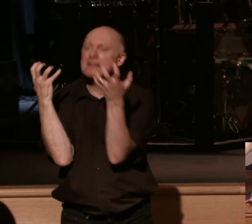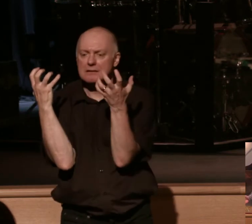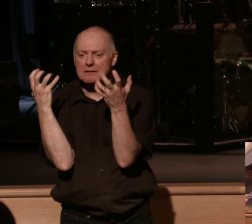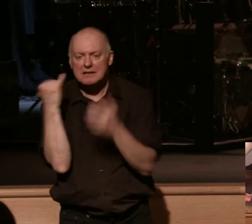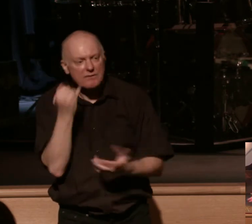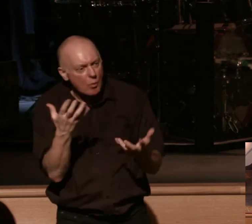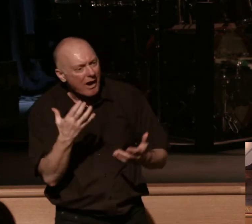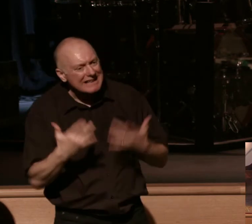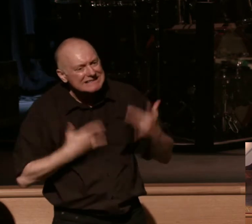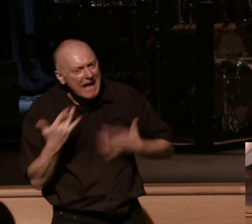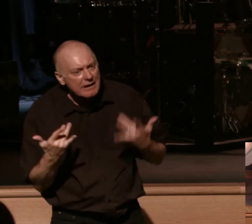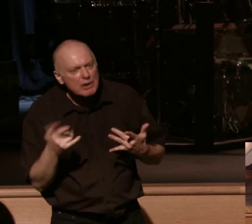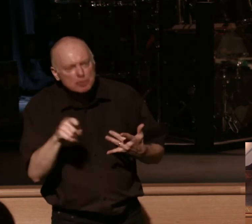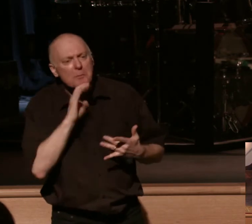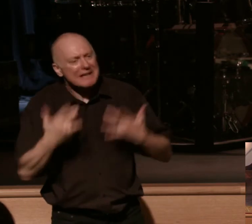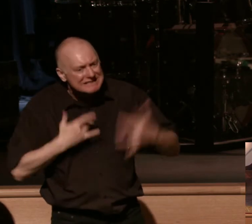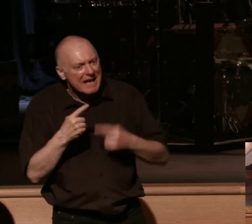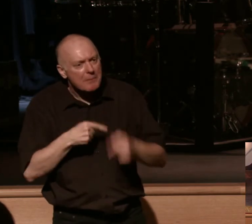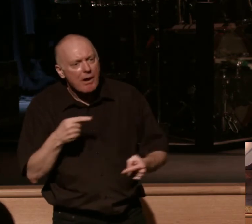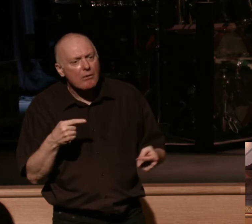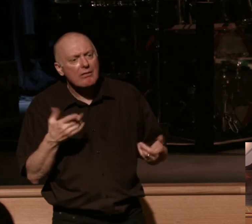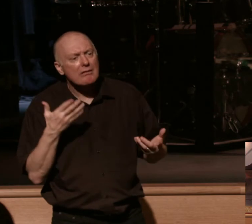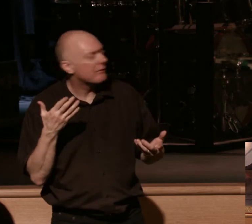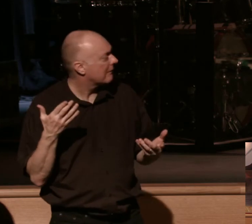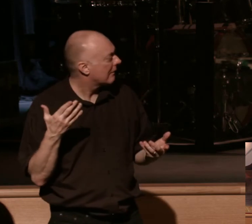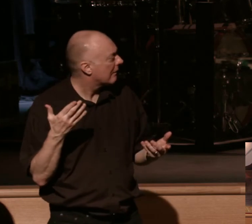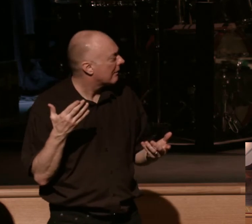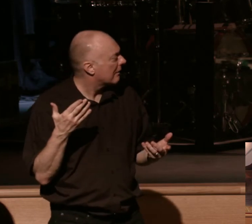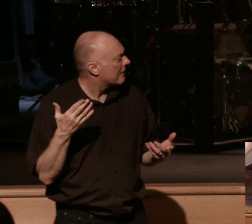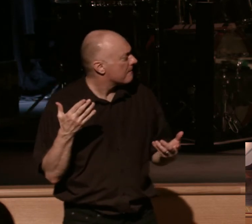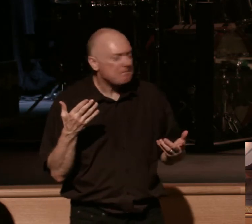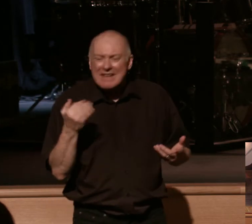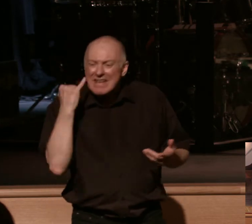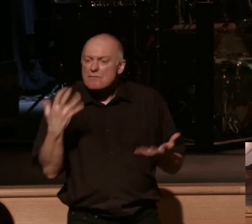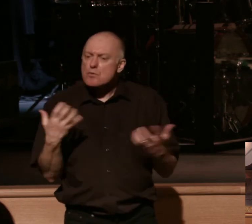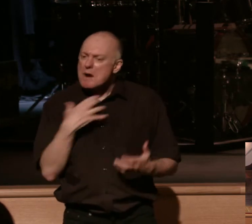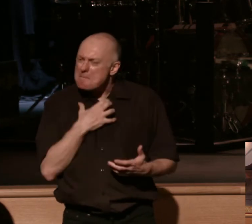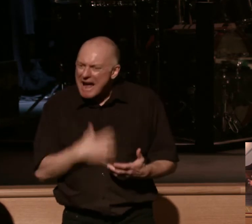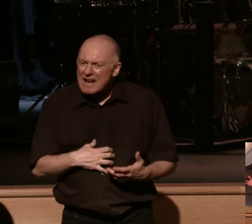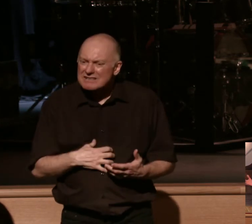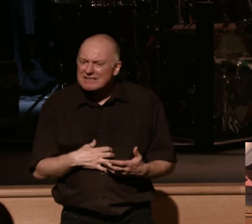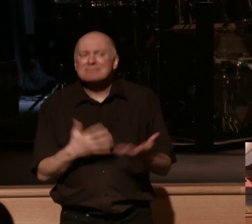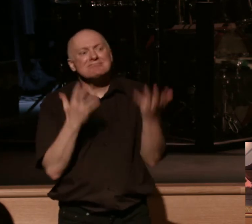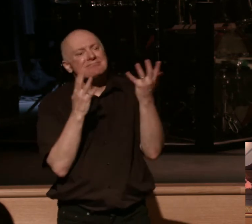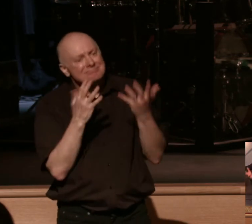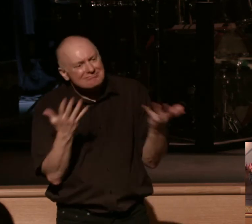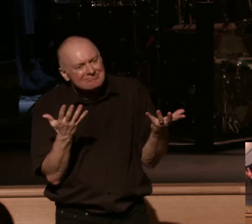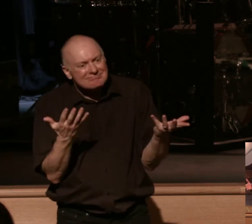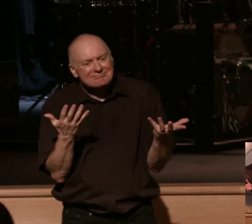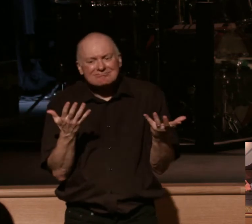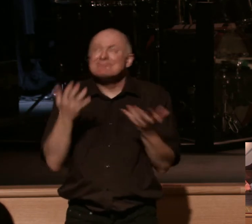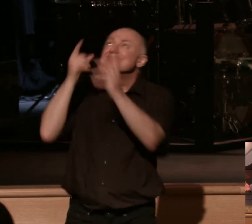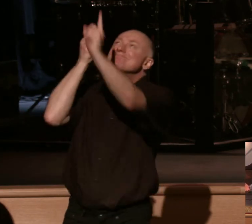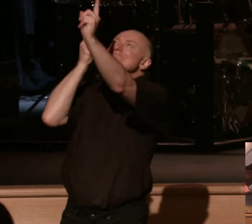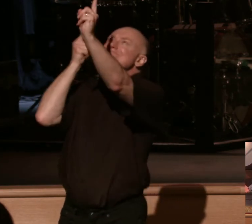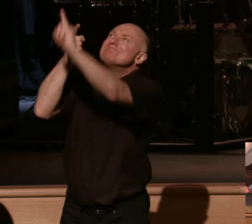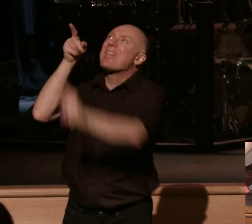get excited about anything get excited about this if you're going to be passionate about anything this is why we live this is the purpose of our lives